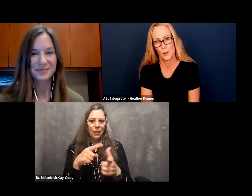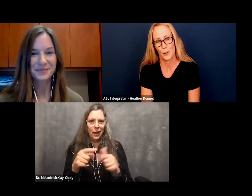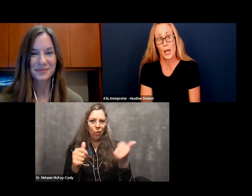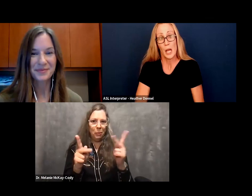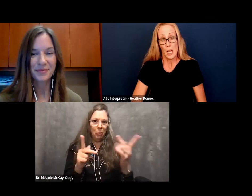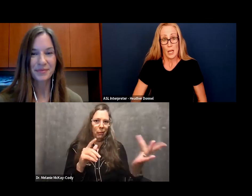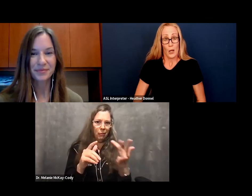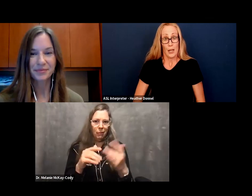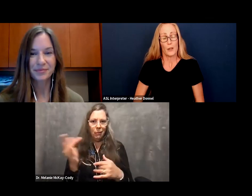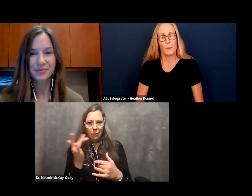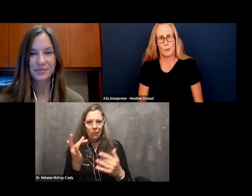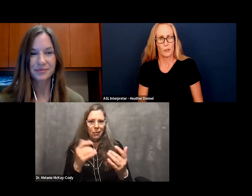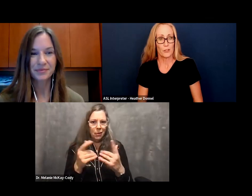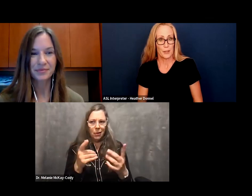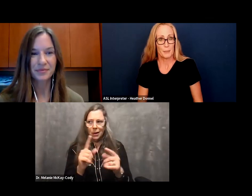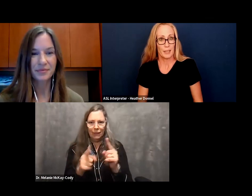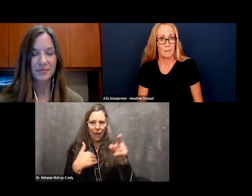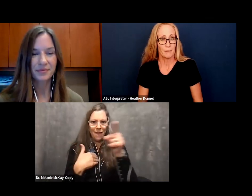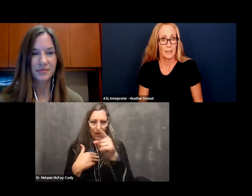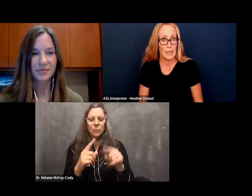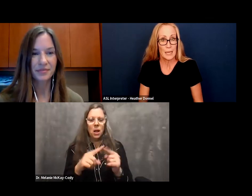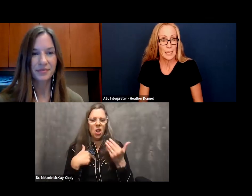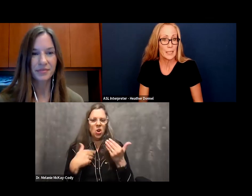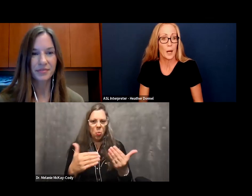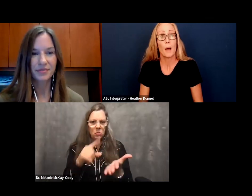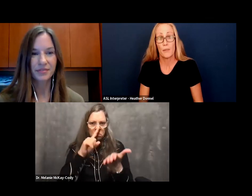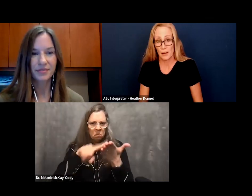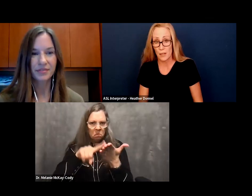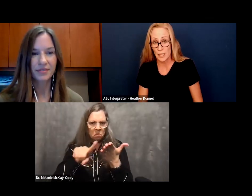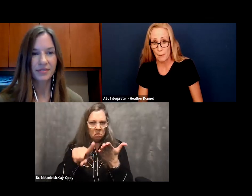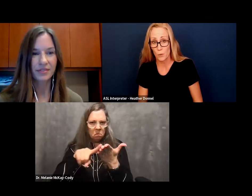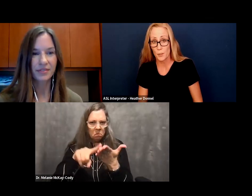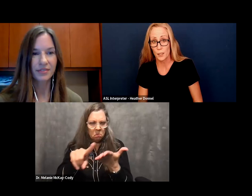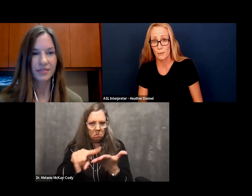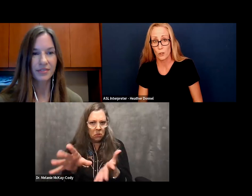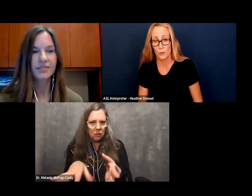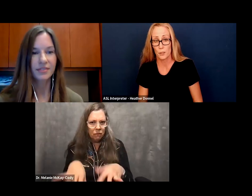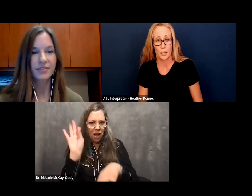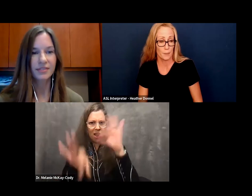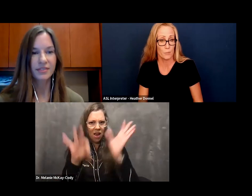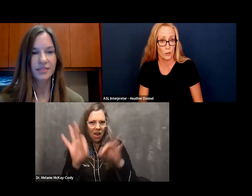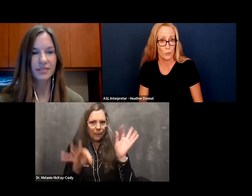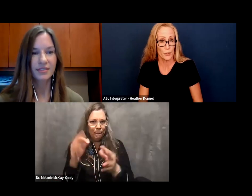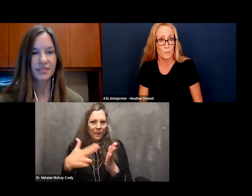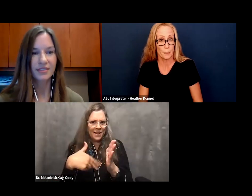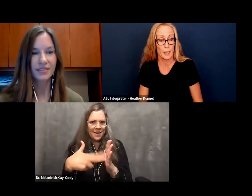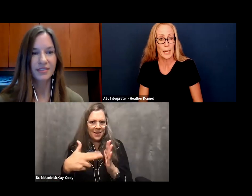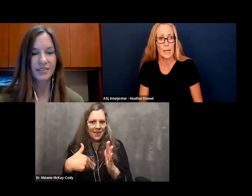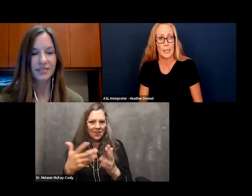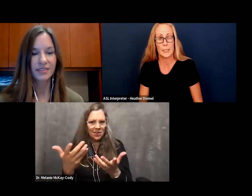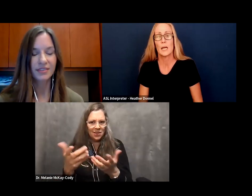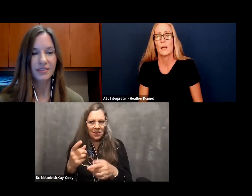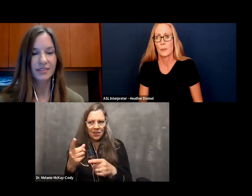But so other people have reached out to me and they have examples of Charles, Charles Russell.